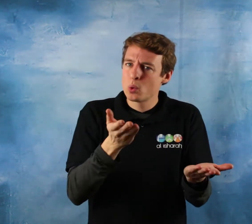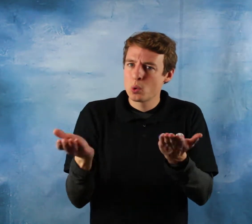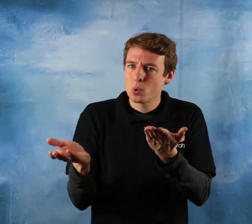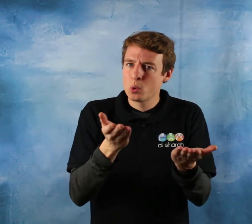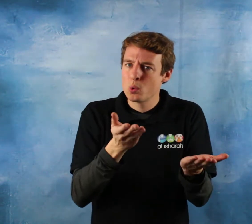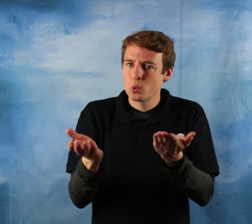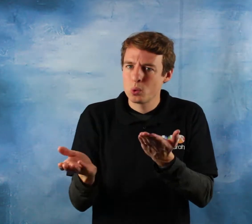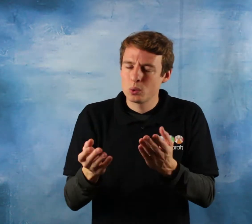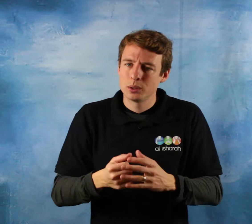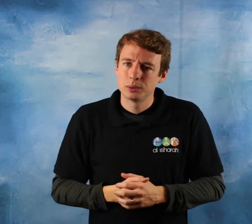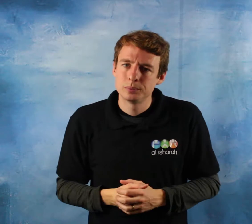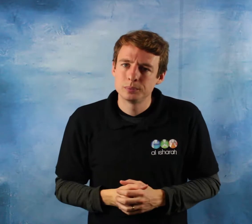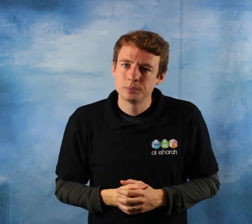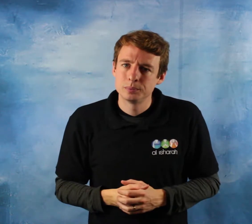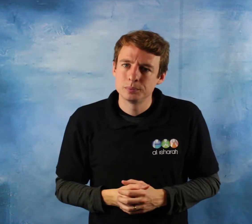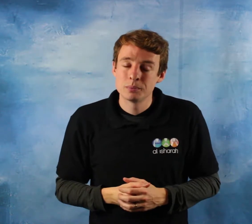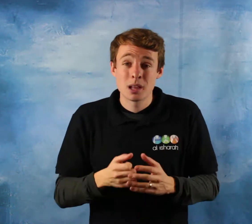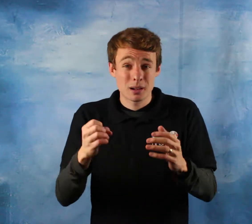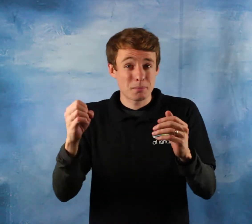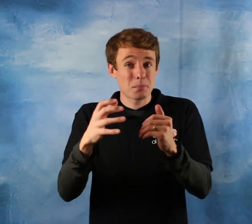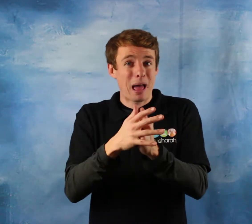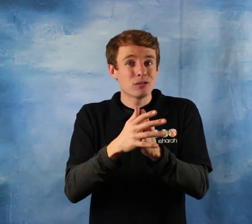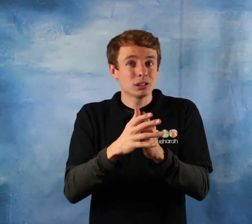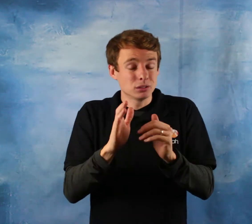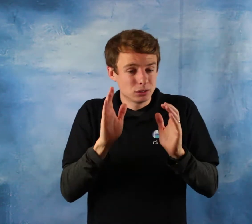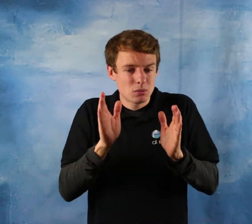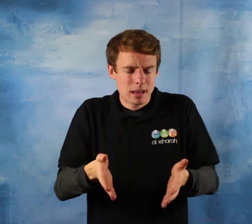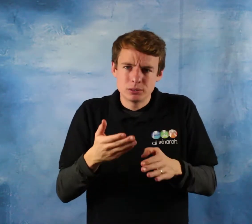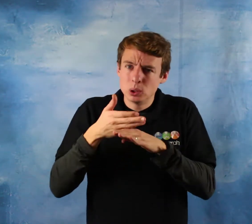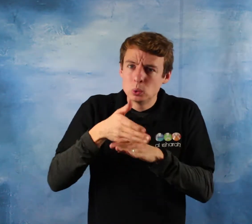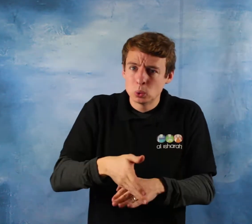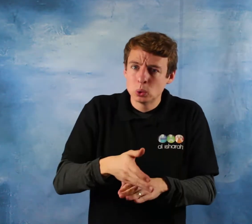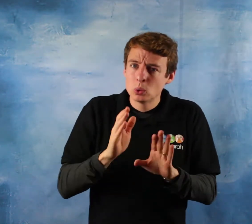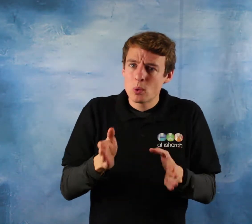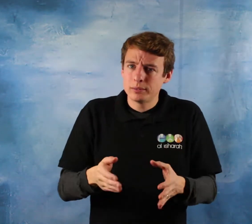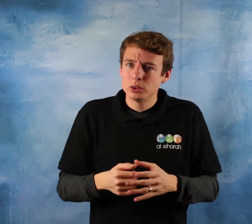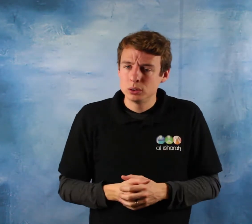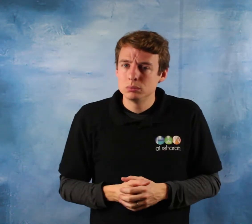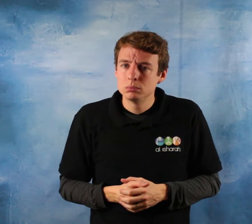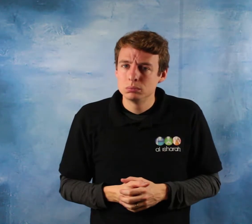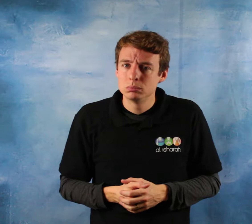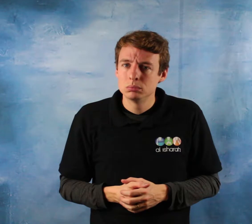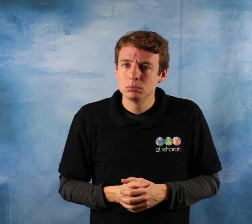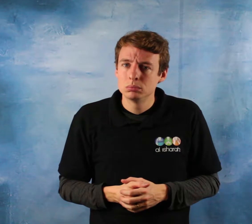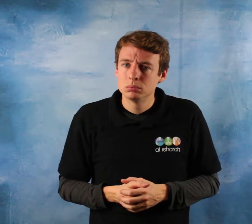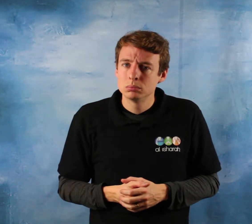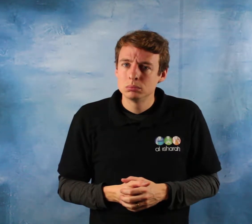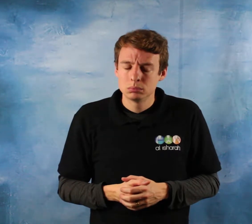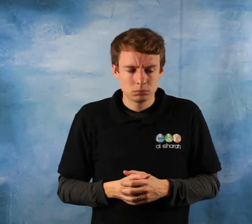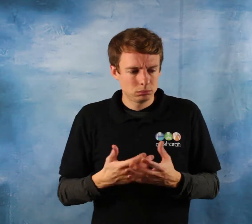it must be built it must be built the messenger sallallahu alayhi wasallam the least thing he would